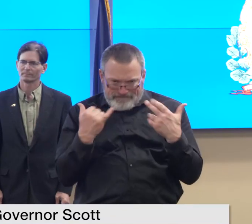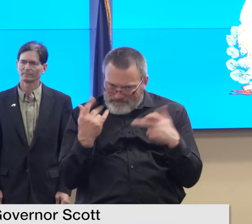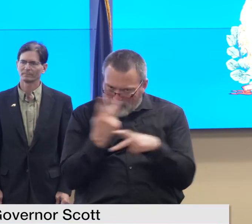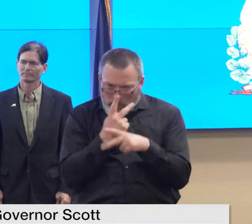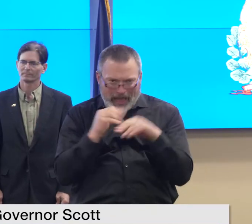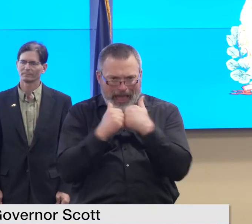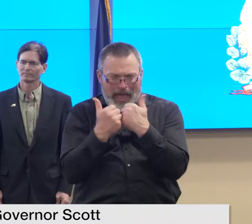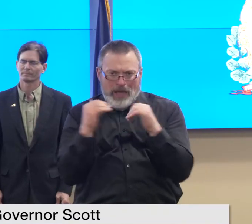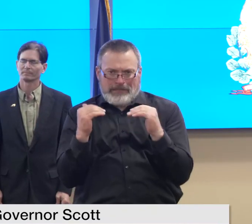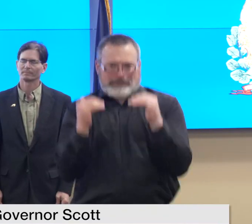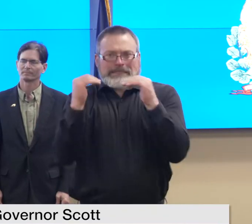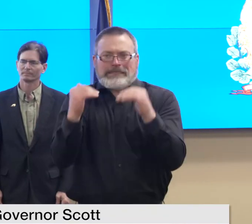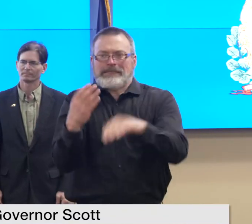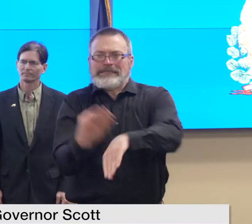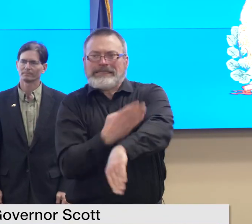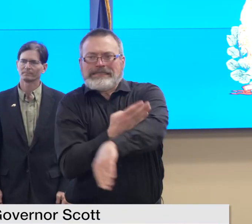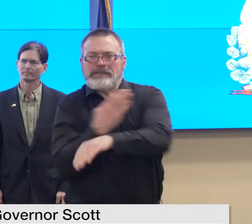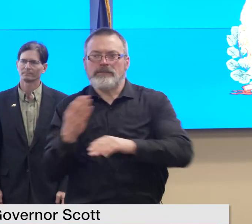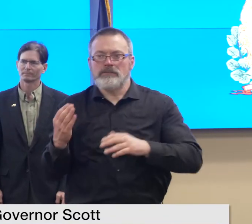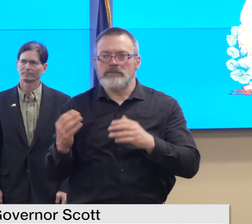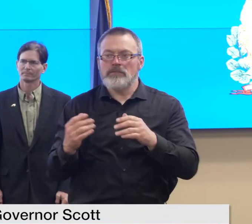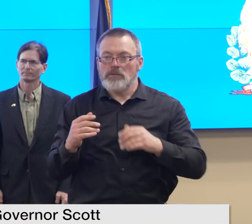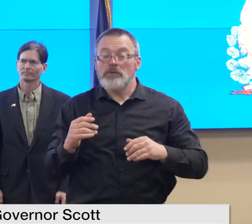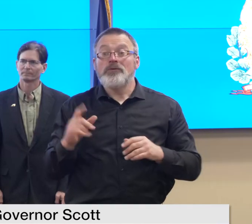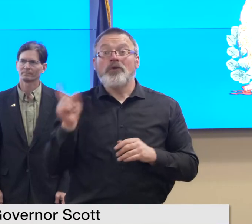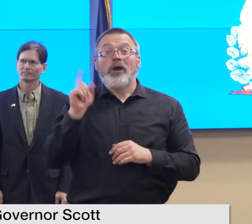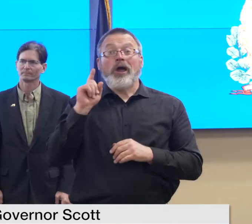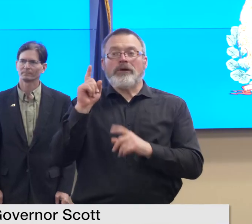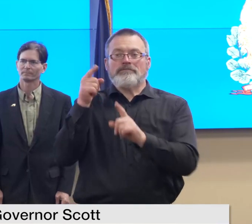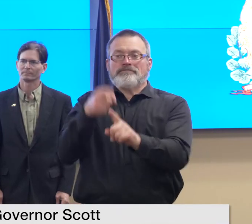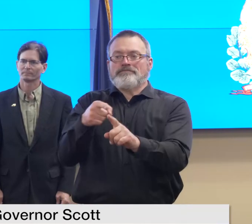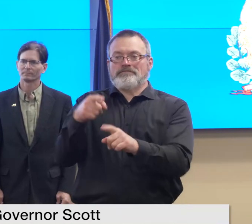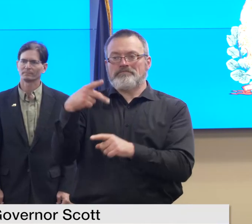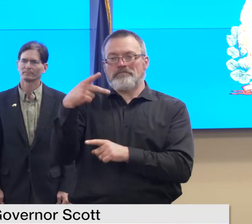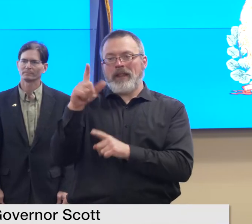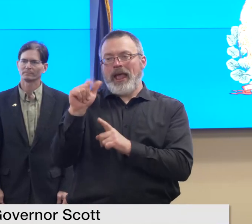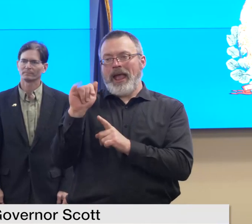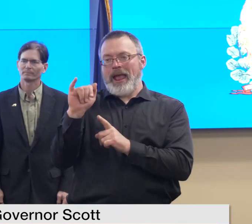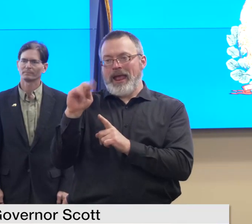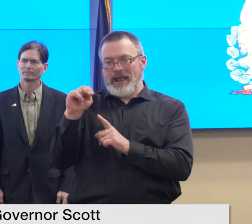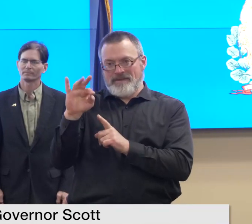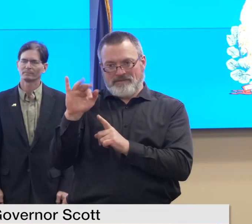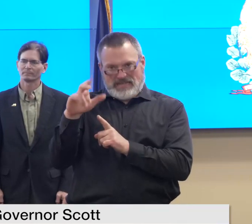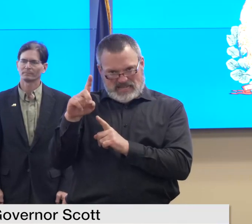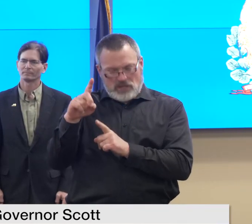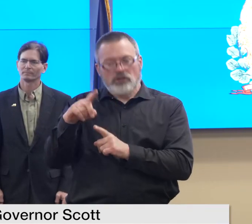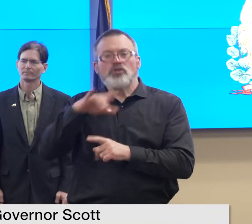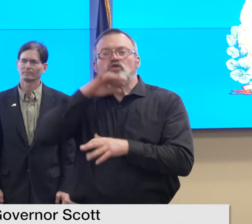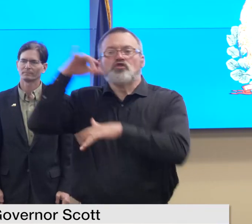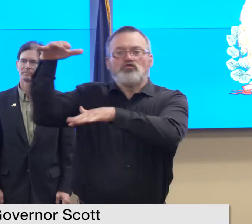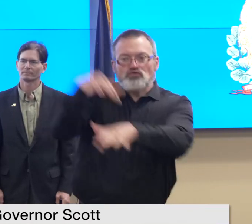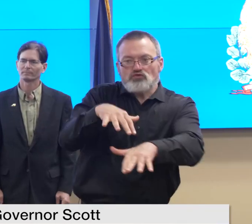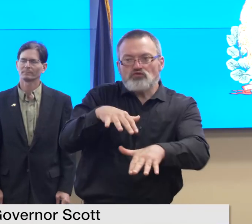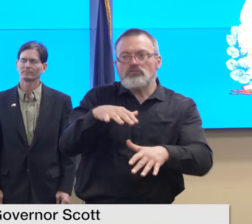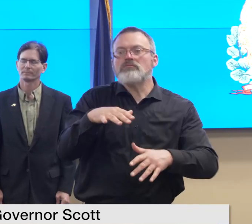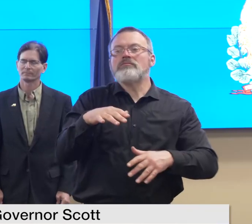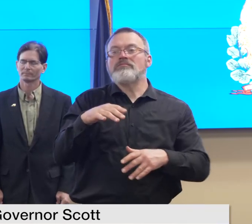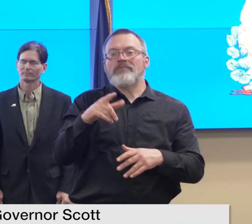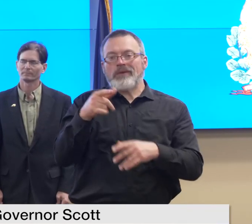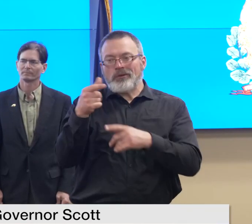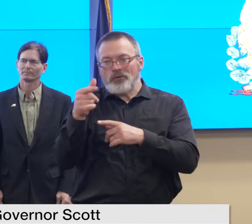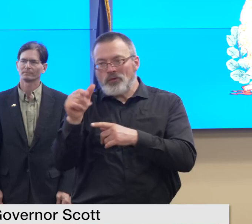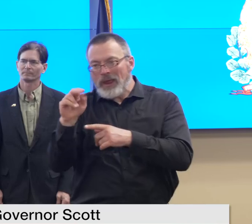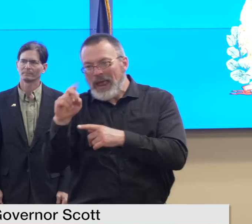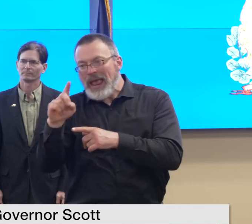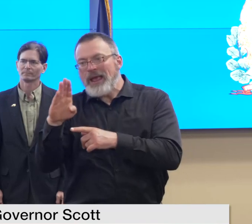in plainfield we have evaluated a number of new landslides along the great brook that were likely initiated as